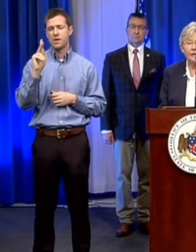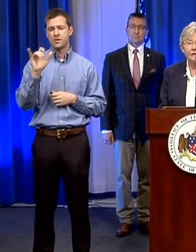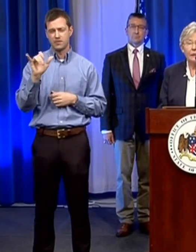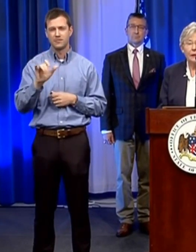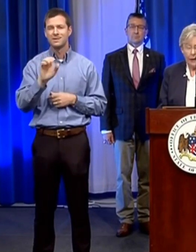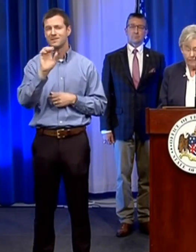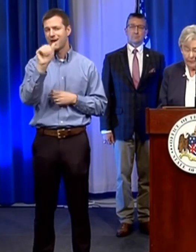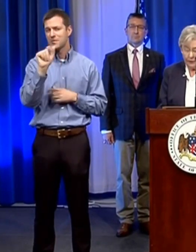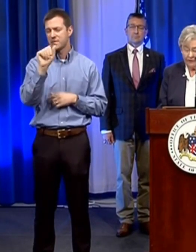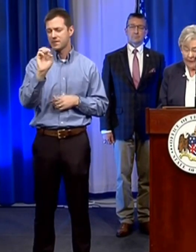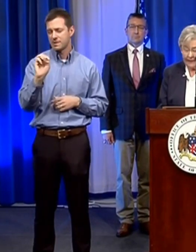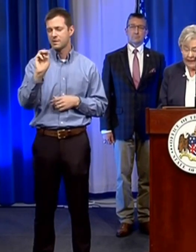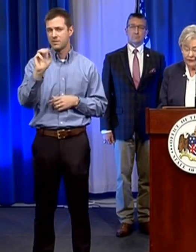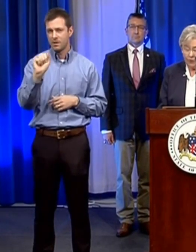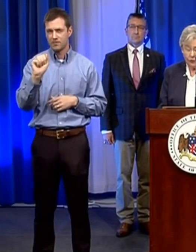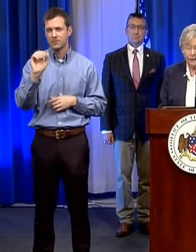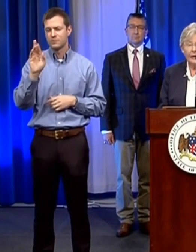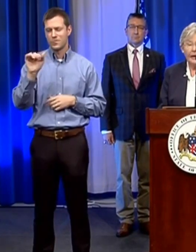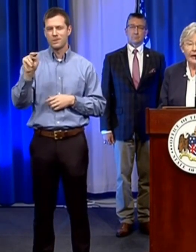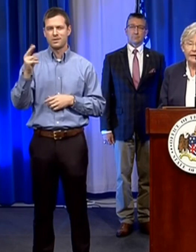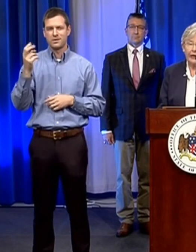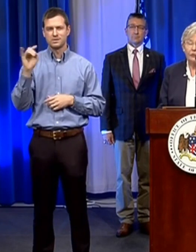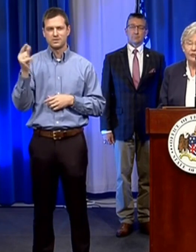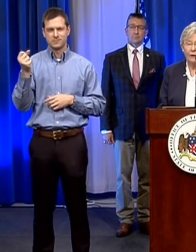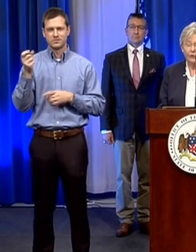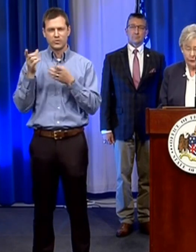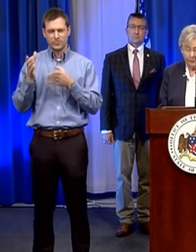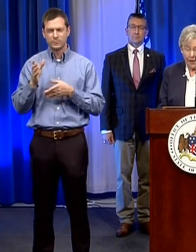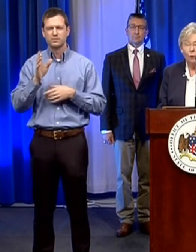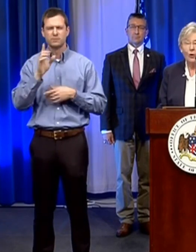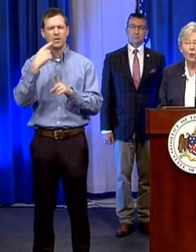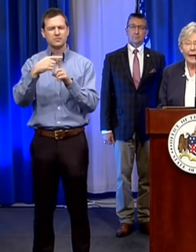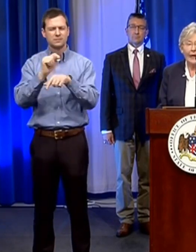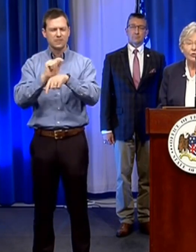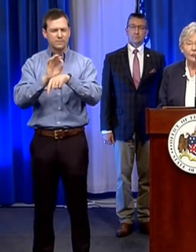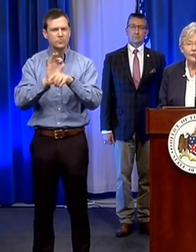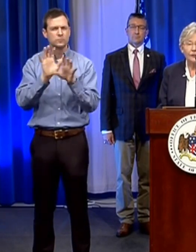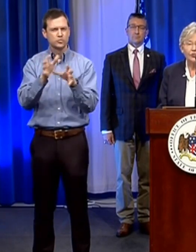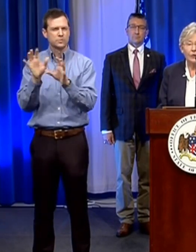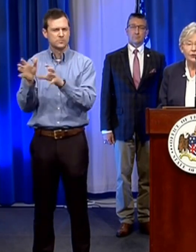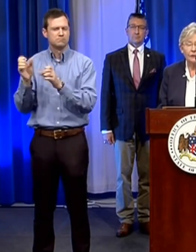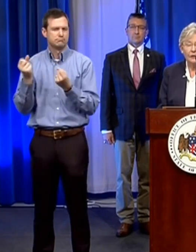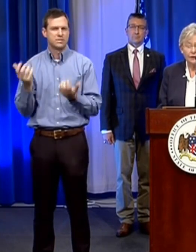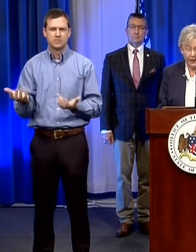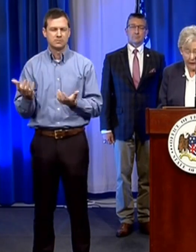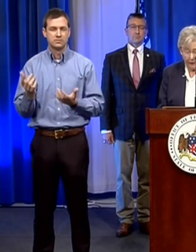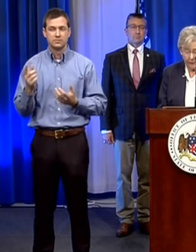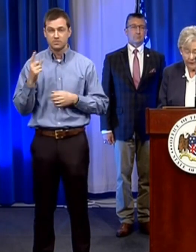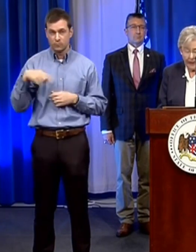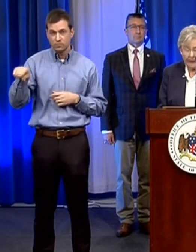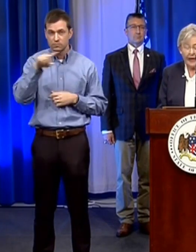brian hastings members of my task force and countless others we will handle this situation